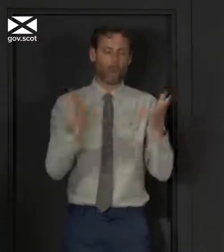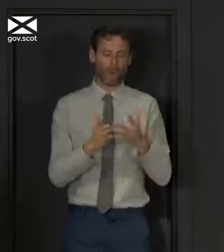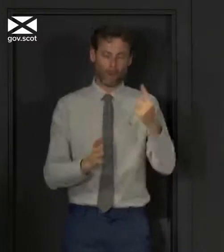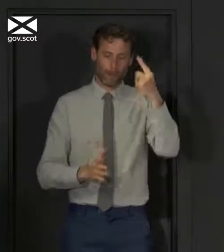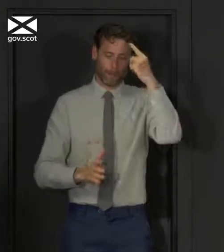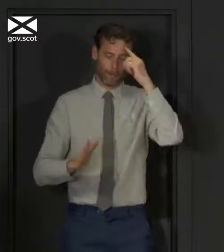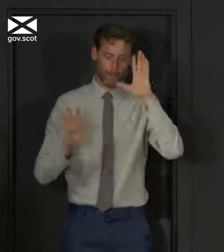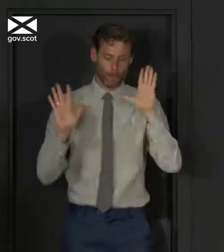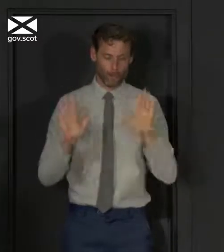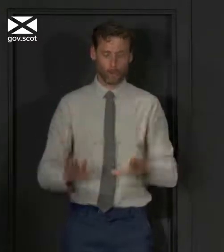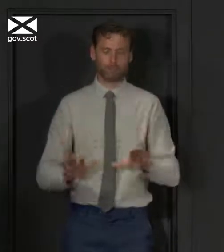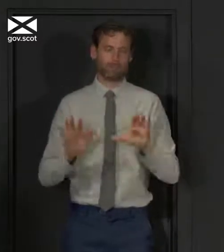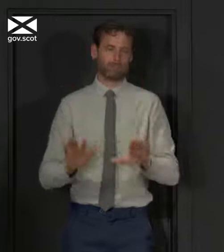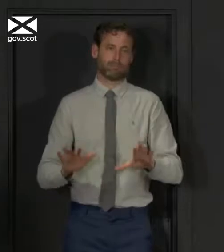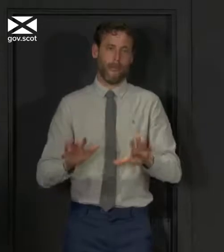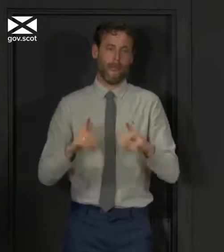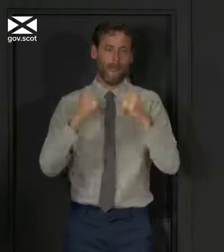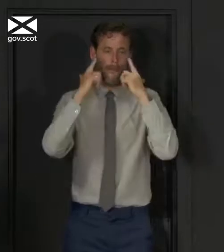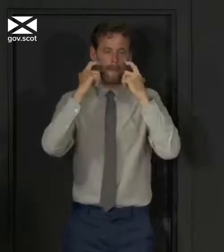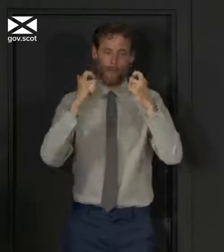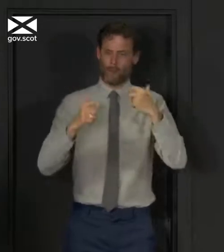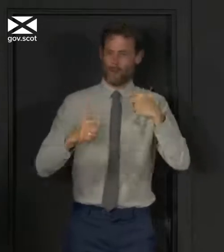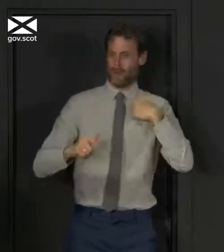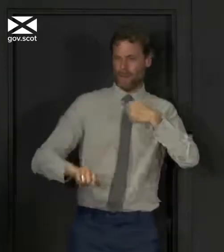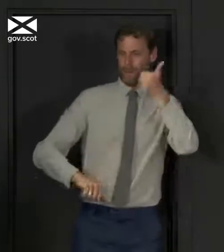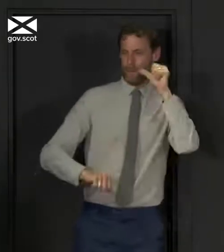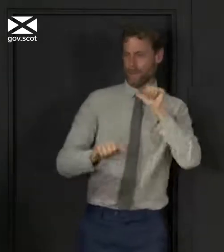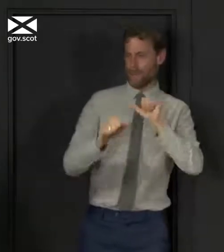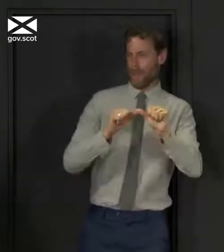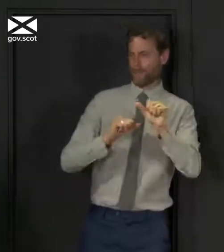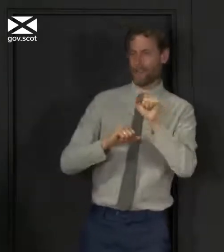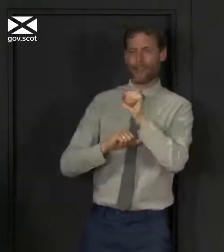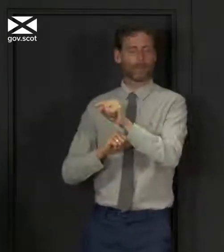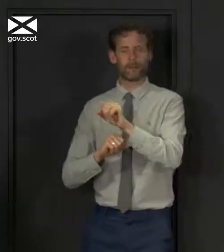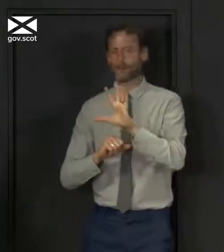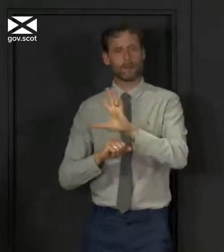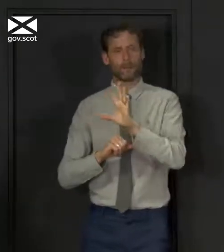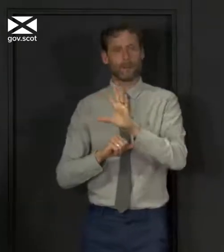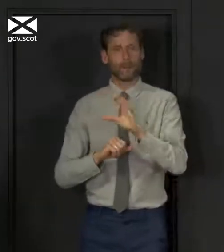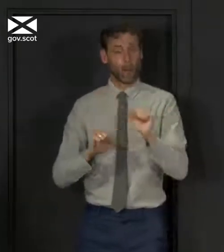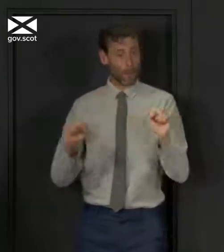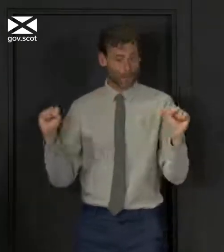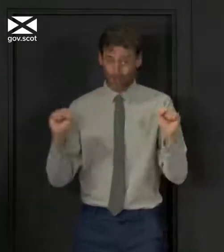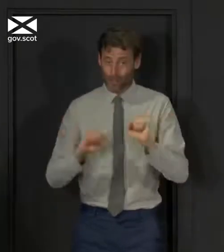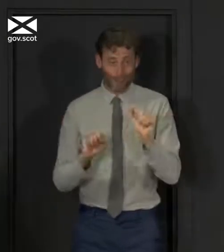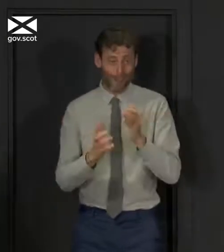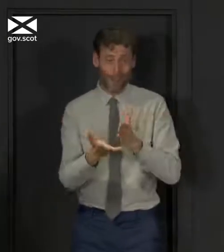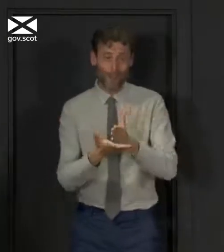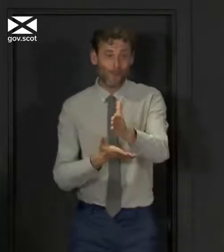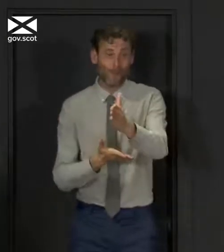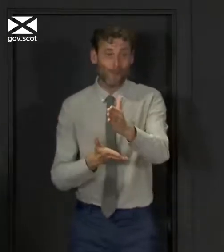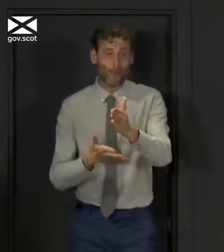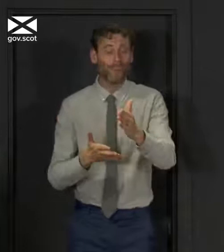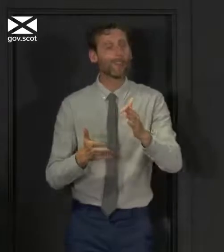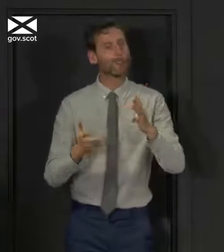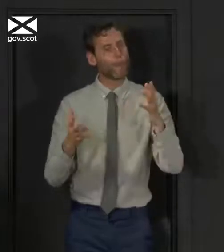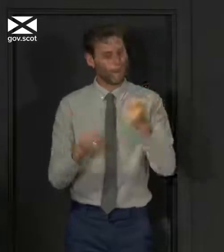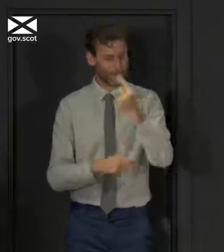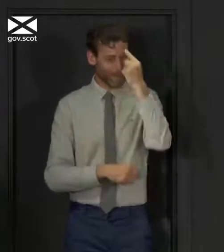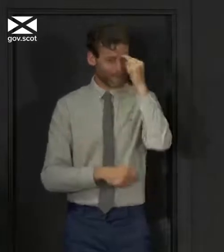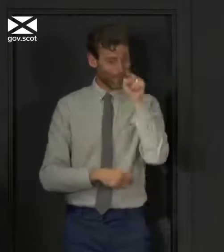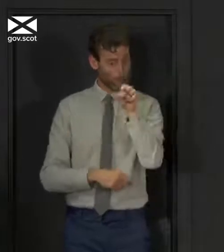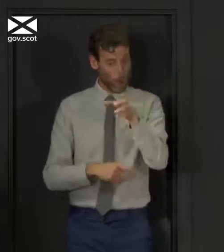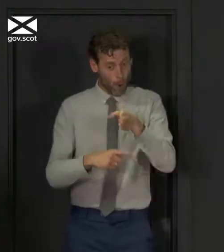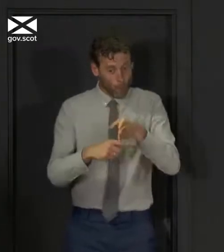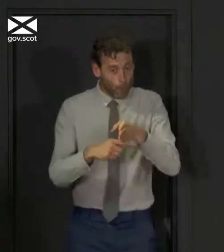if it is wise will be declaring some kind of victory against this virus we are not yet through this yet so we have to keep focused on